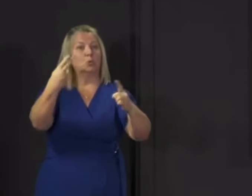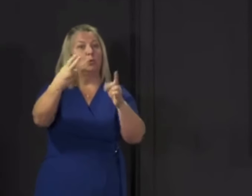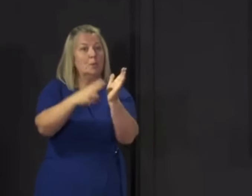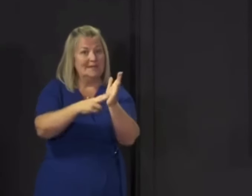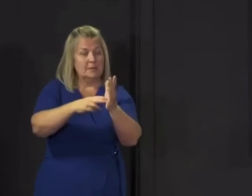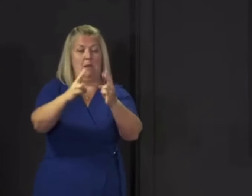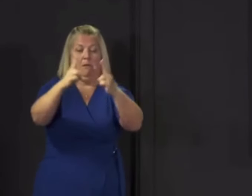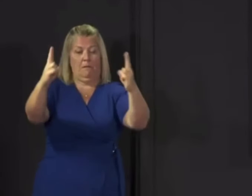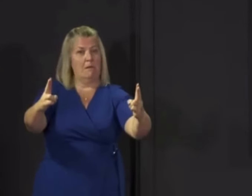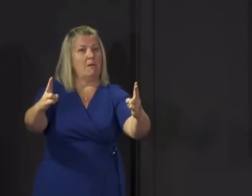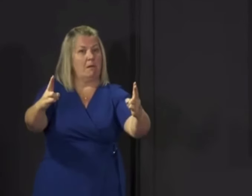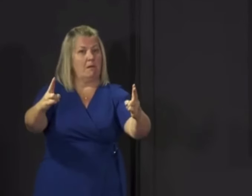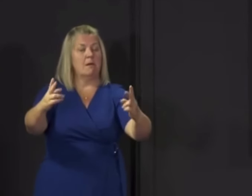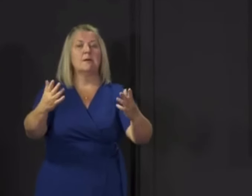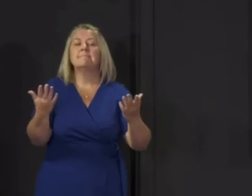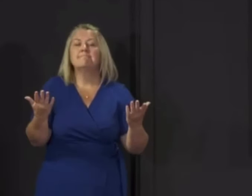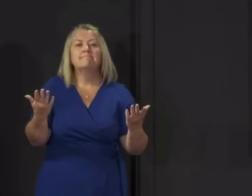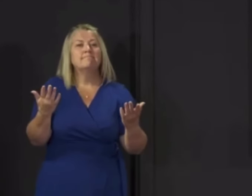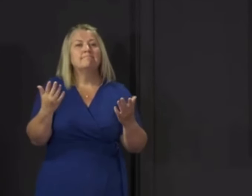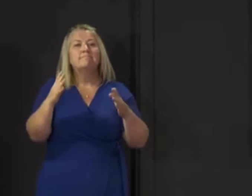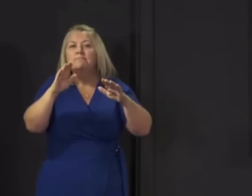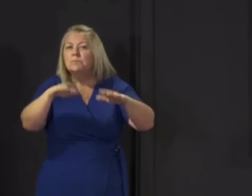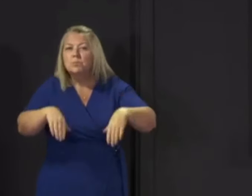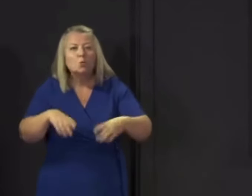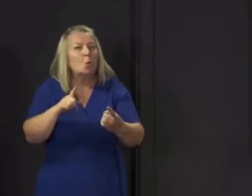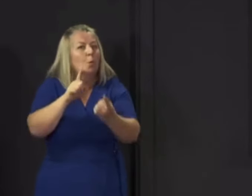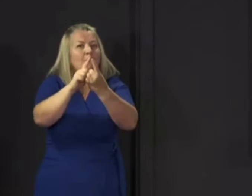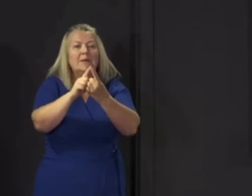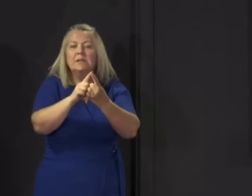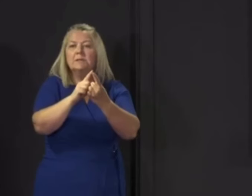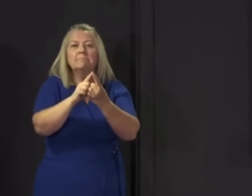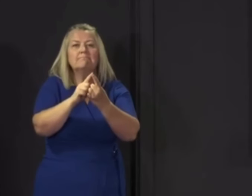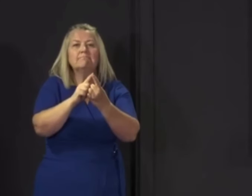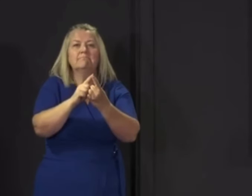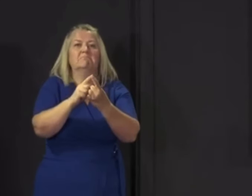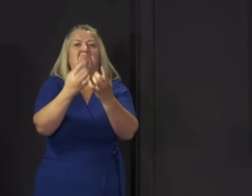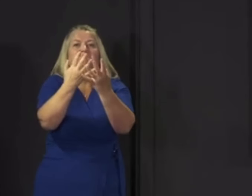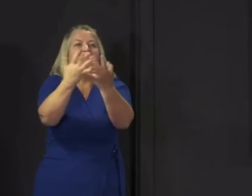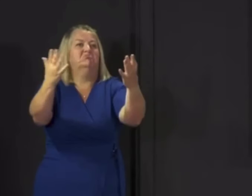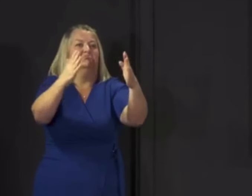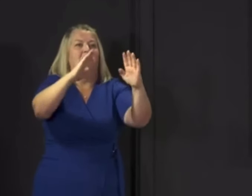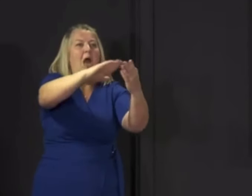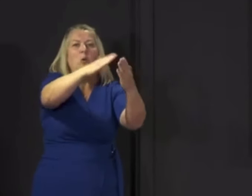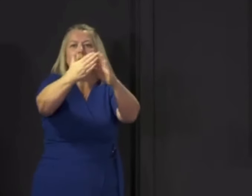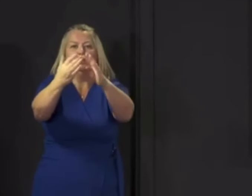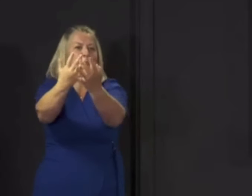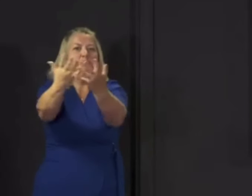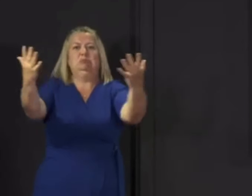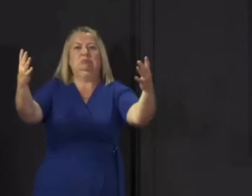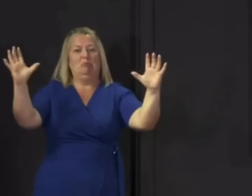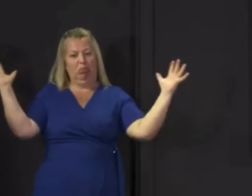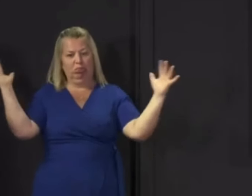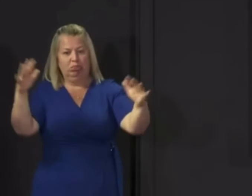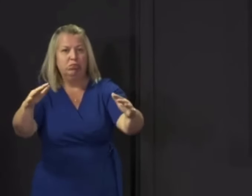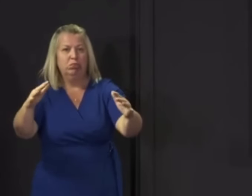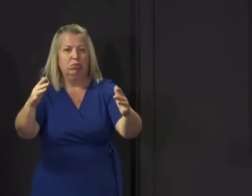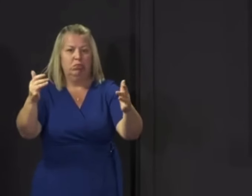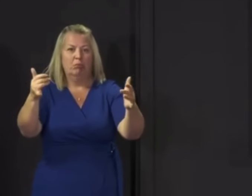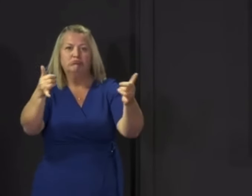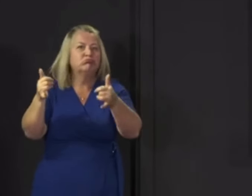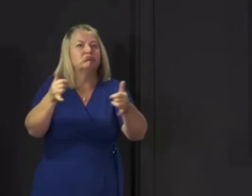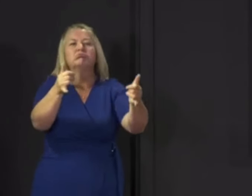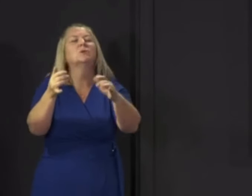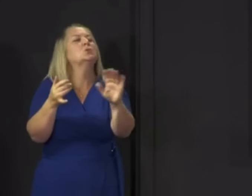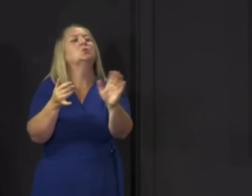other people on it. Are you no listening? This virus is out there and see if yous all keep going out and think, oh, it doesn't affect me.